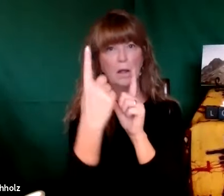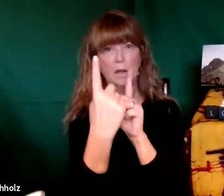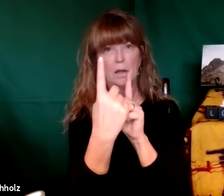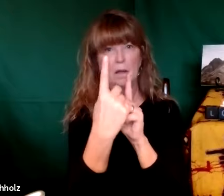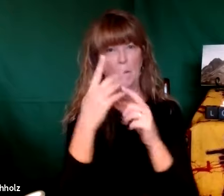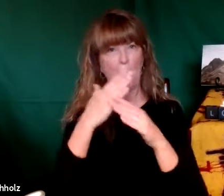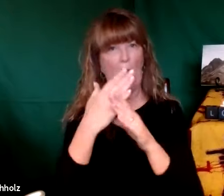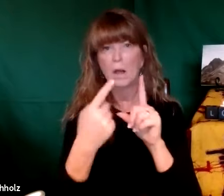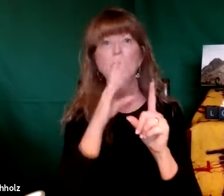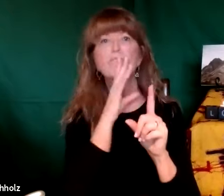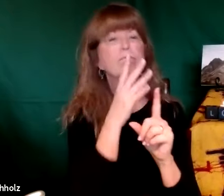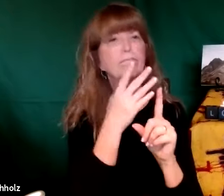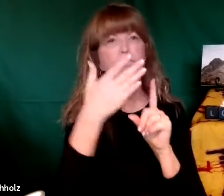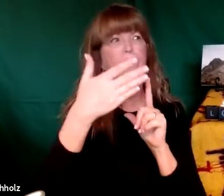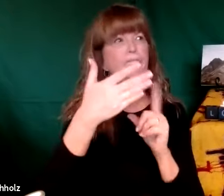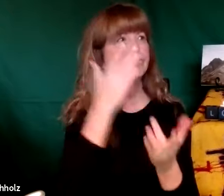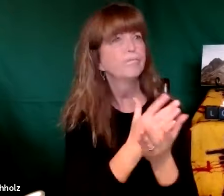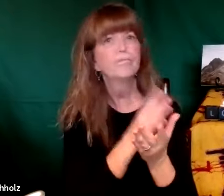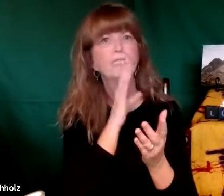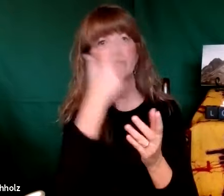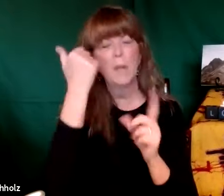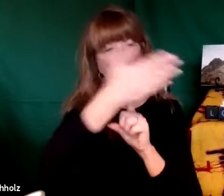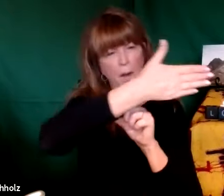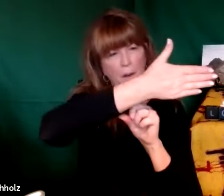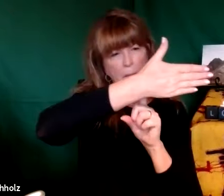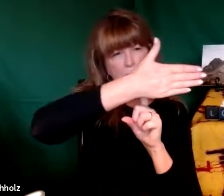people that were having the conversation about the directions